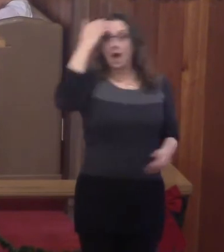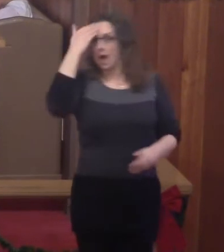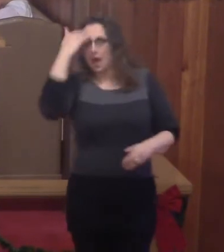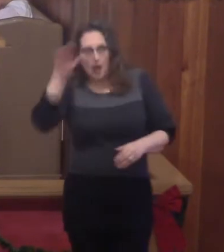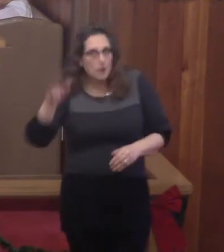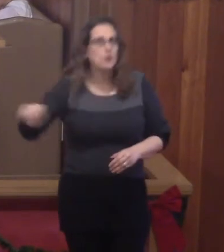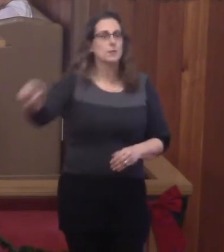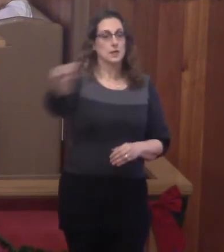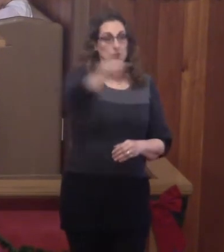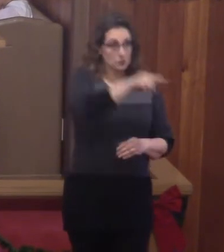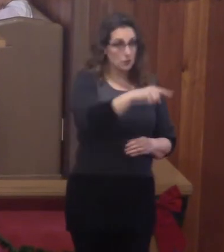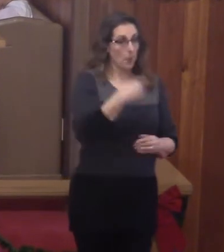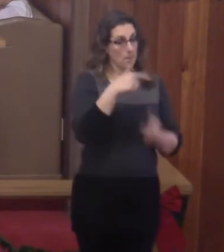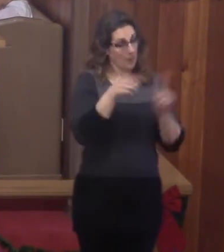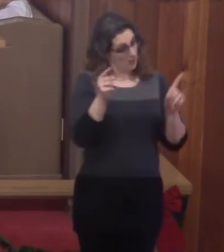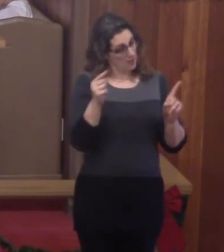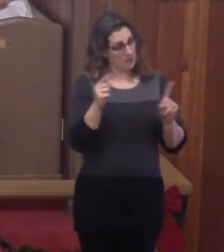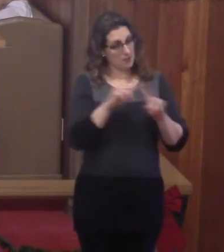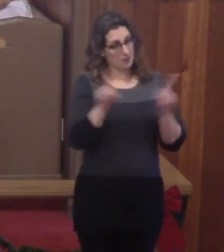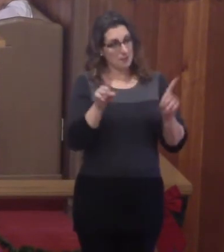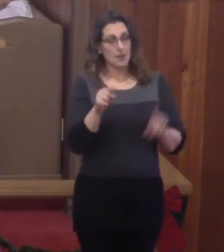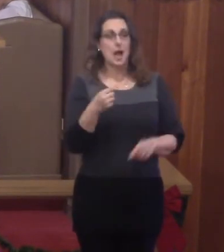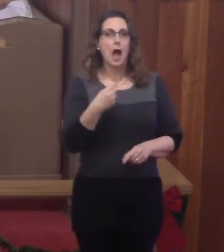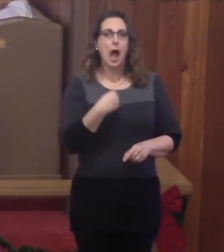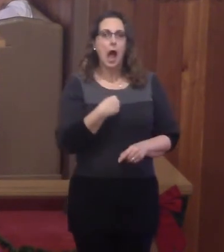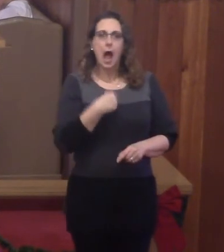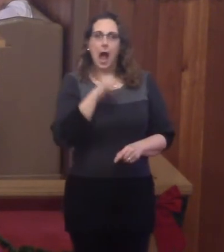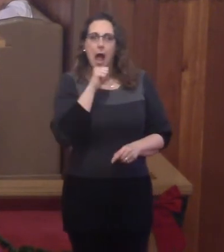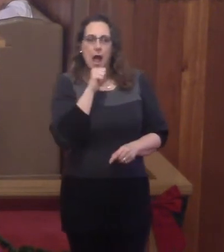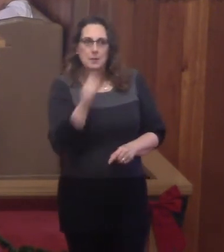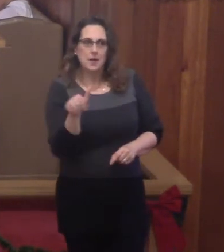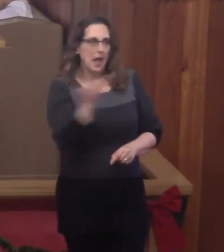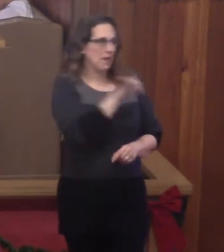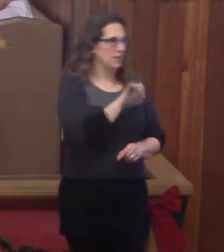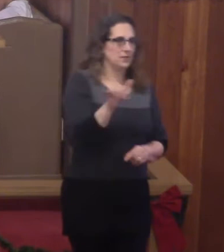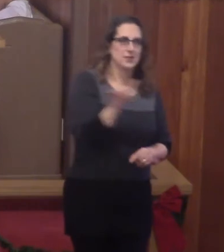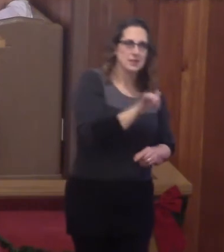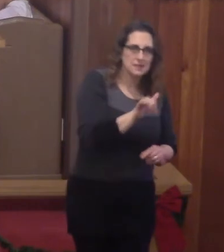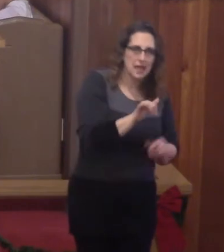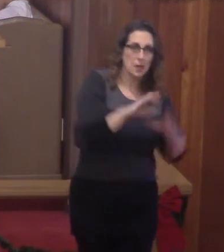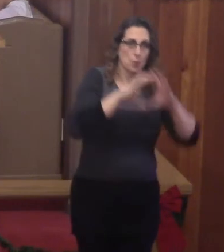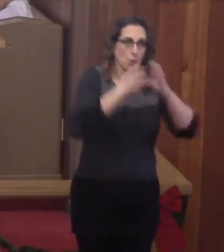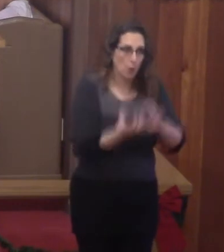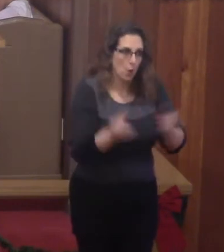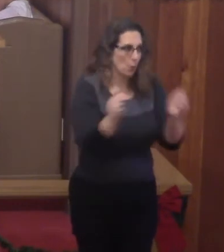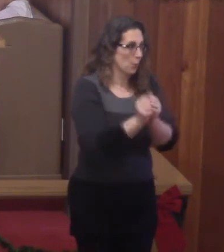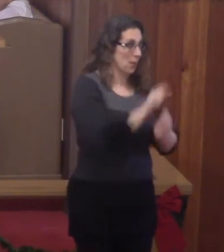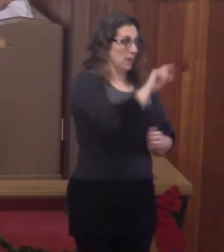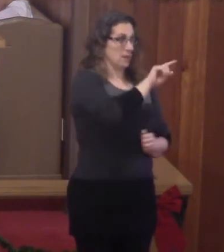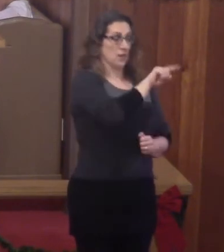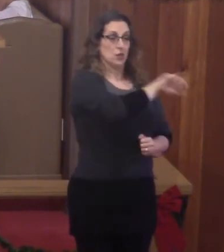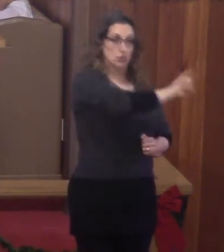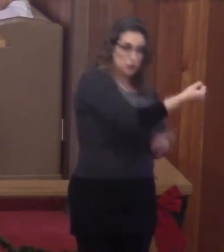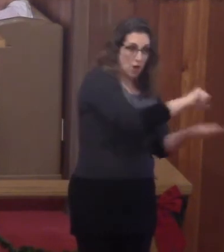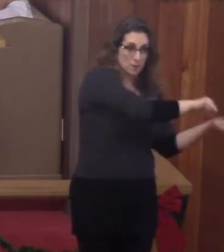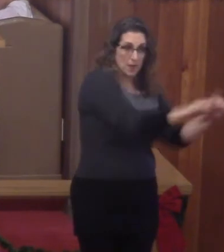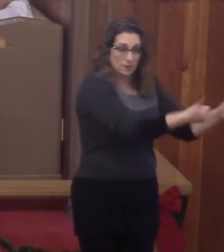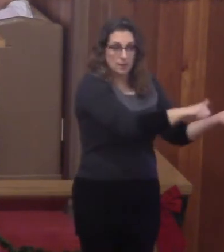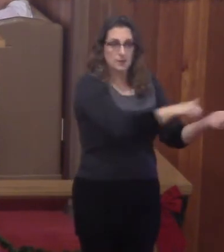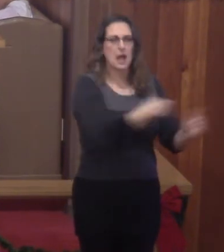y'all. But I'm not even in the same category with John the Baptist. I had a nice little thing written here, but